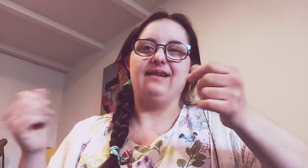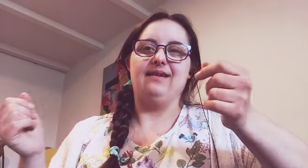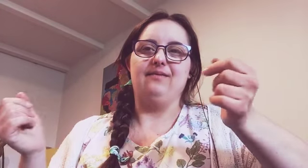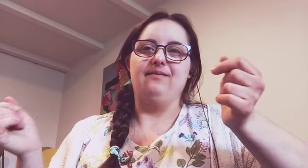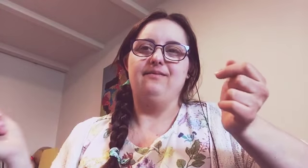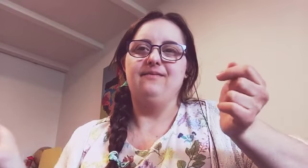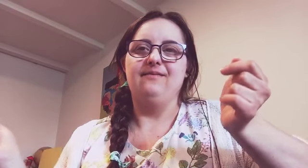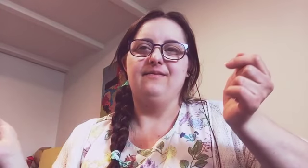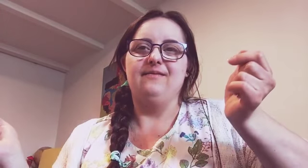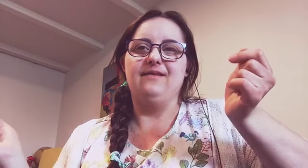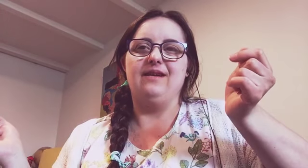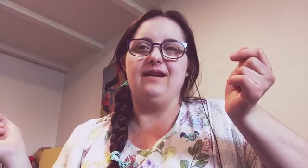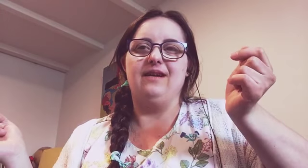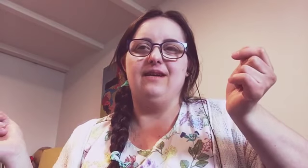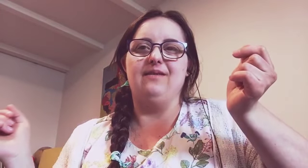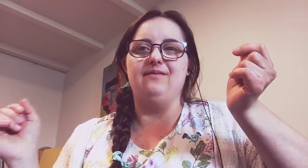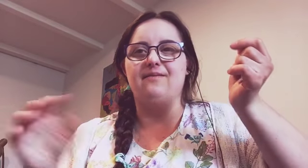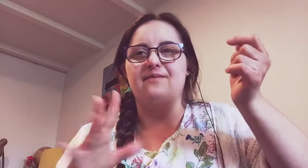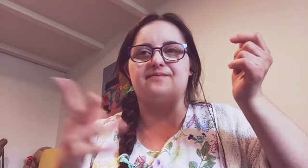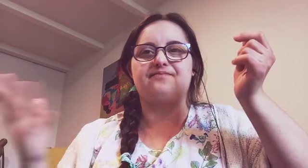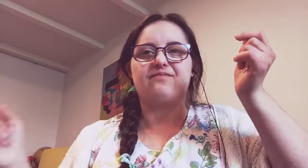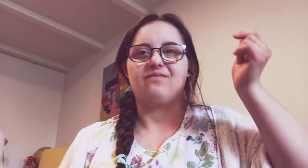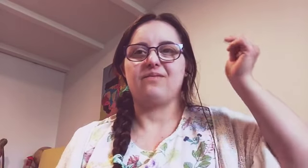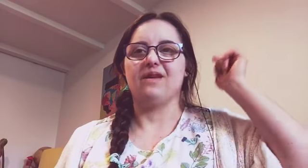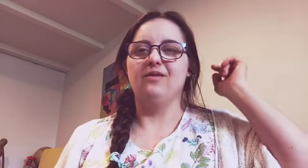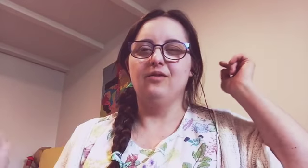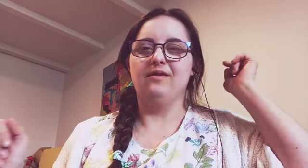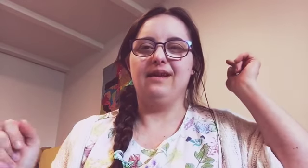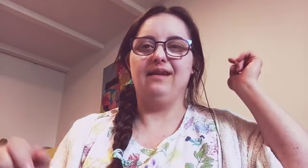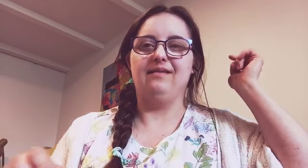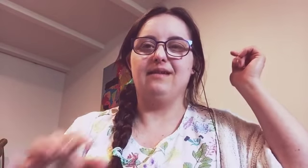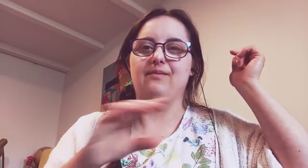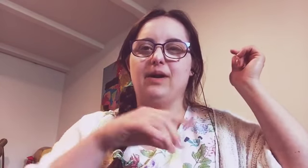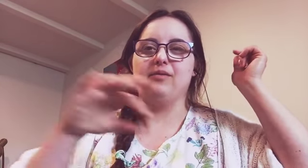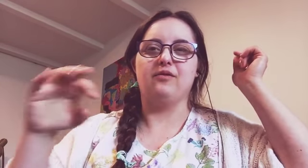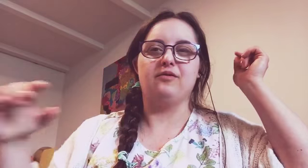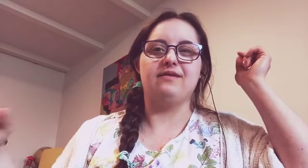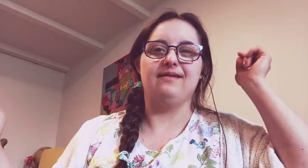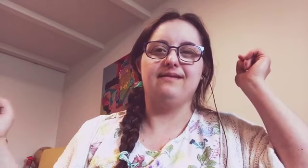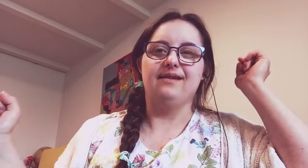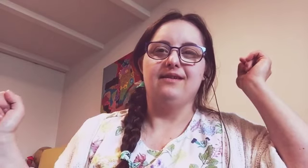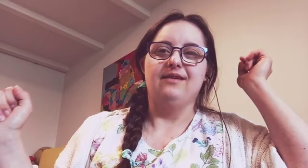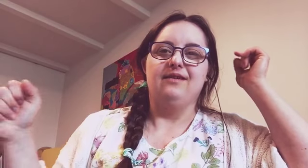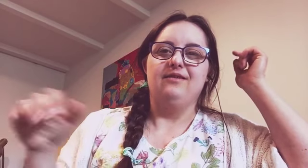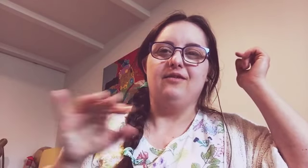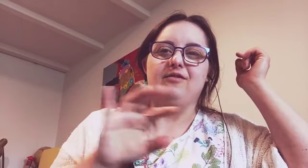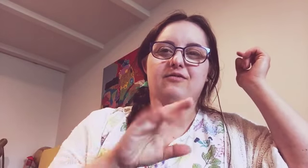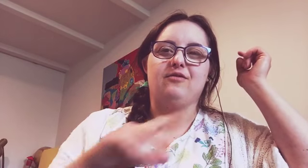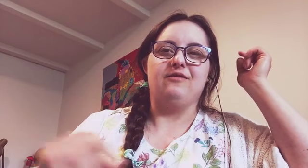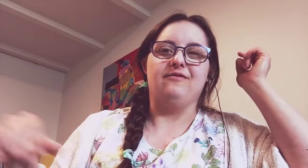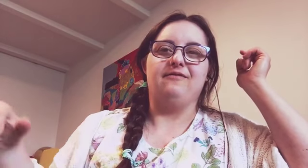cool things like bubbles and all sorts of